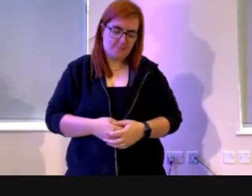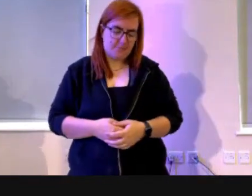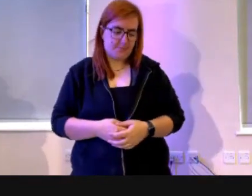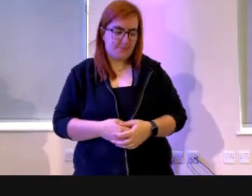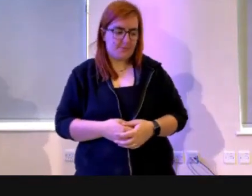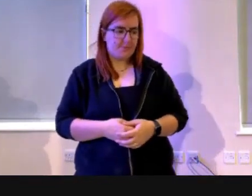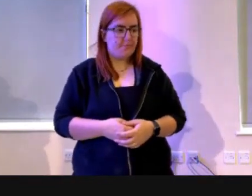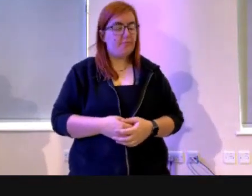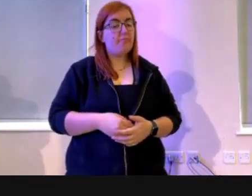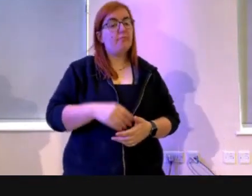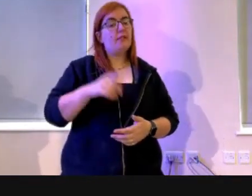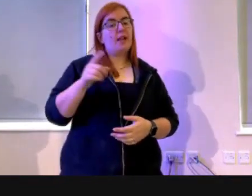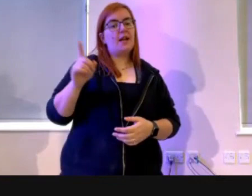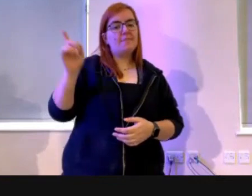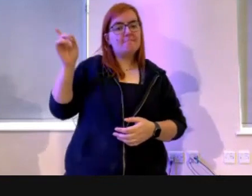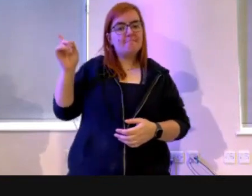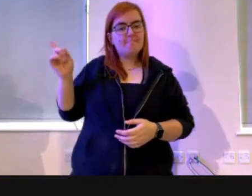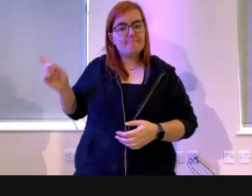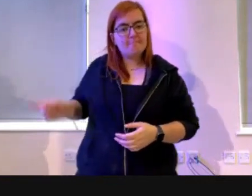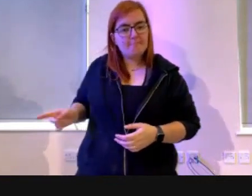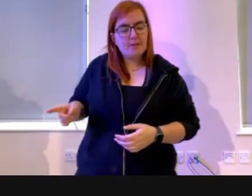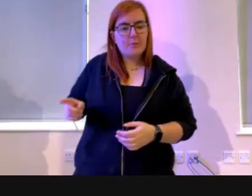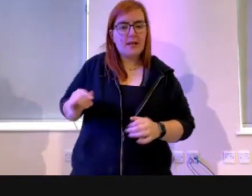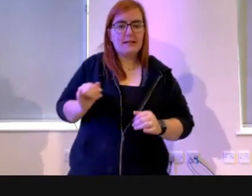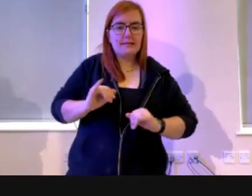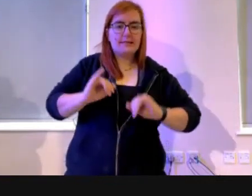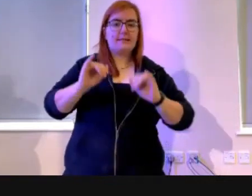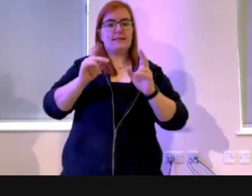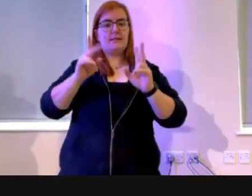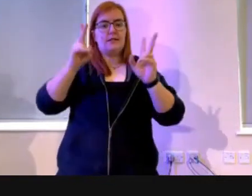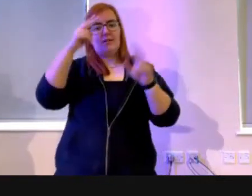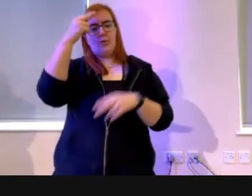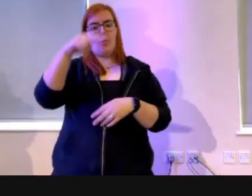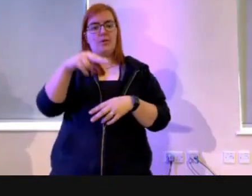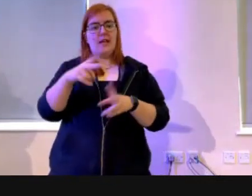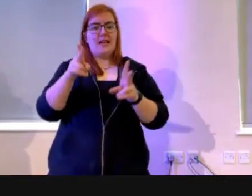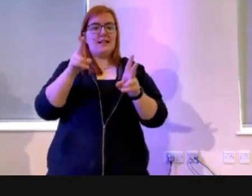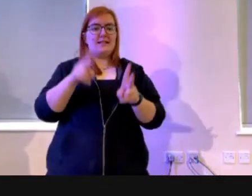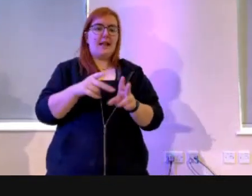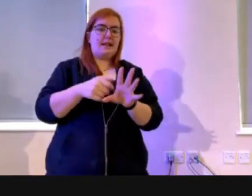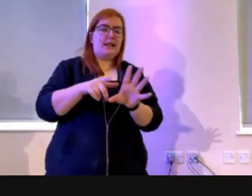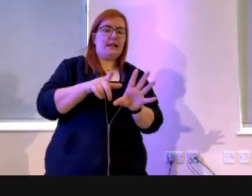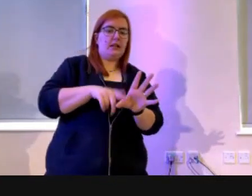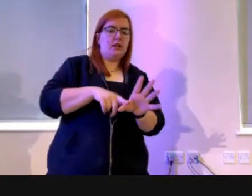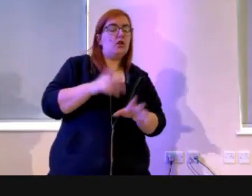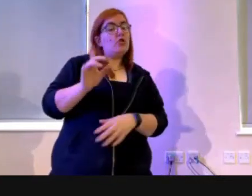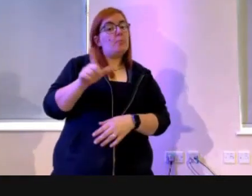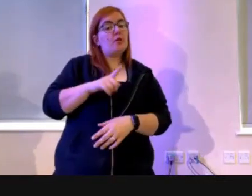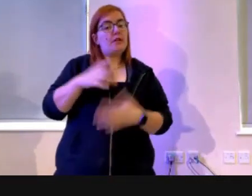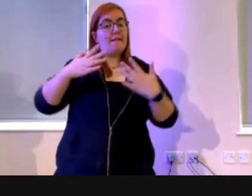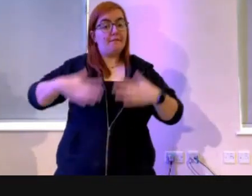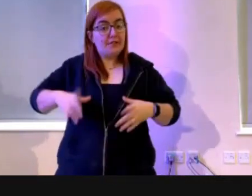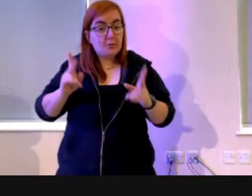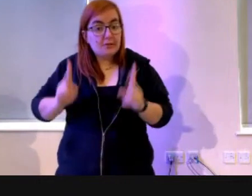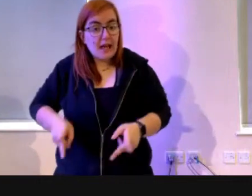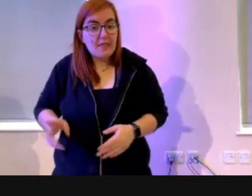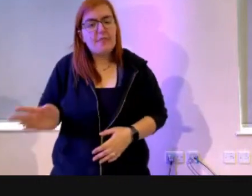And he saw these as deadly not because they would lead necessarily to our physical death but they would lead to a